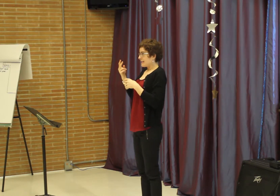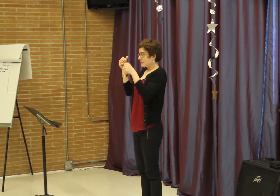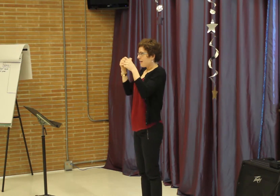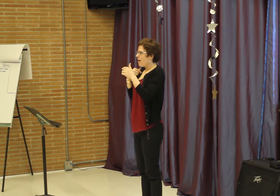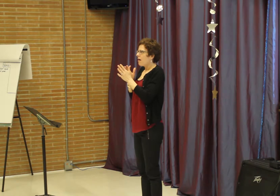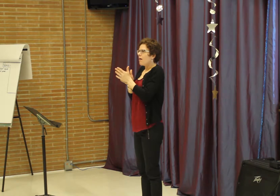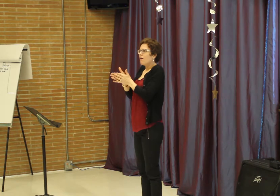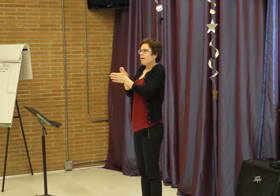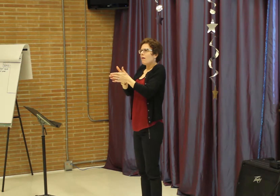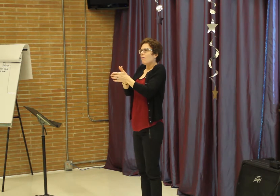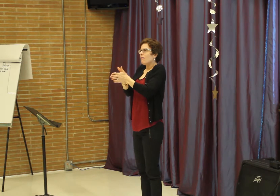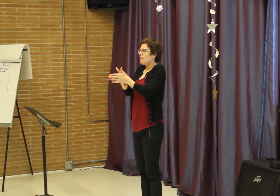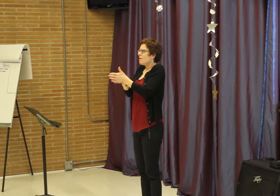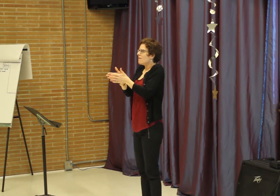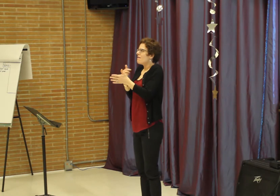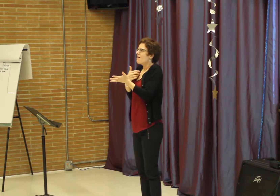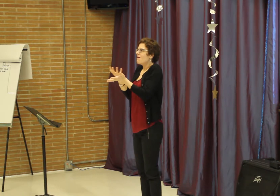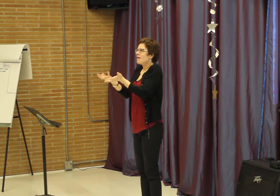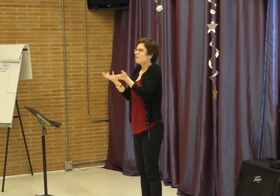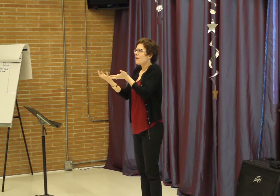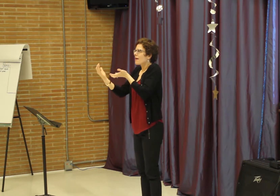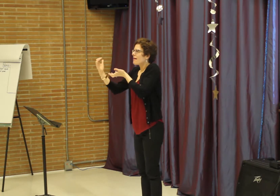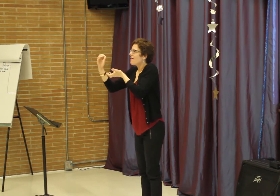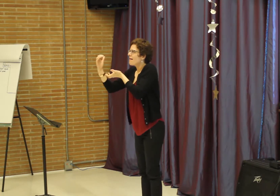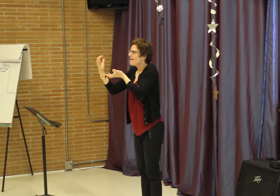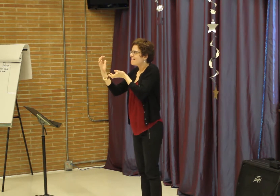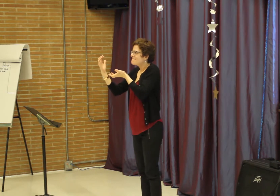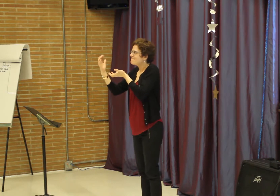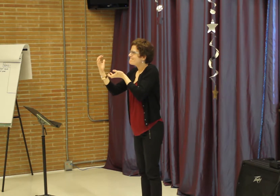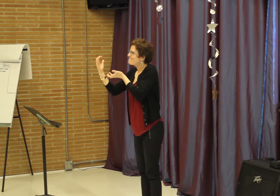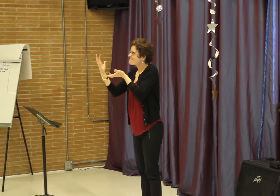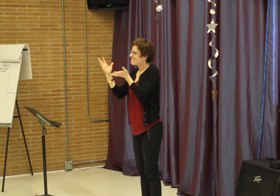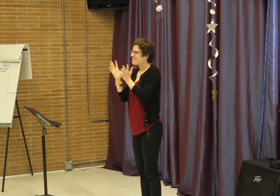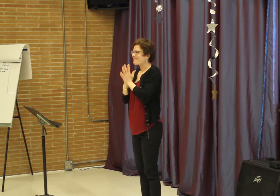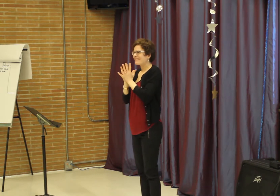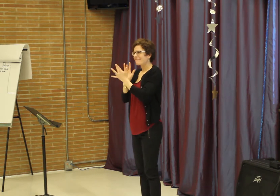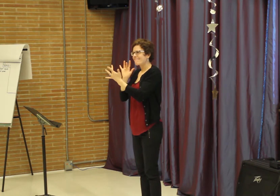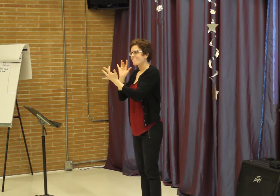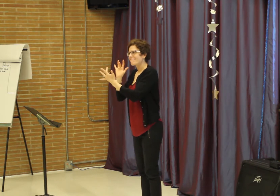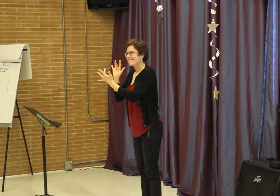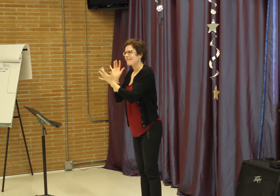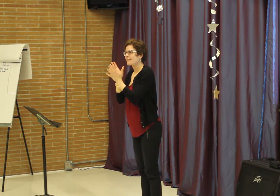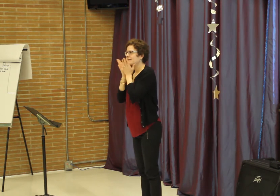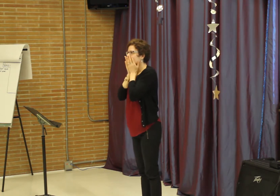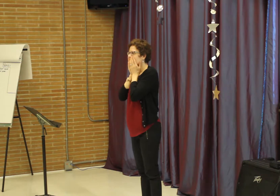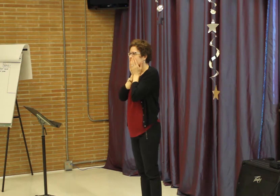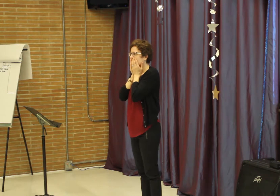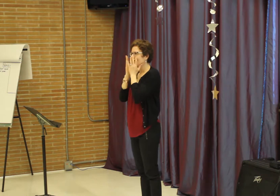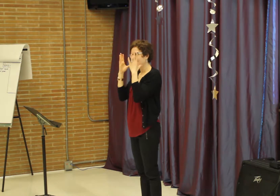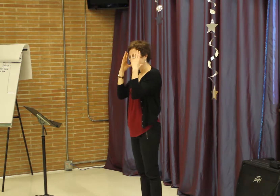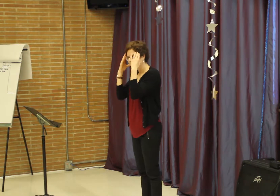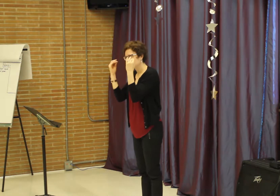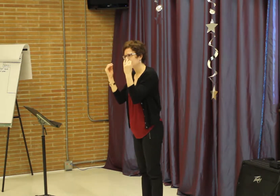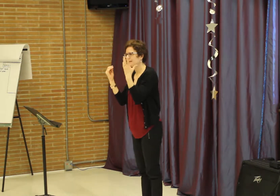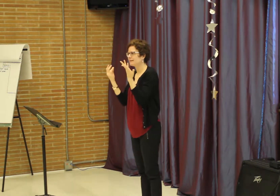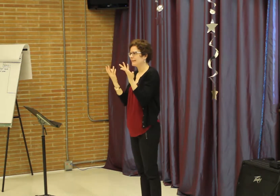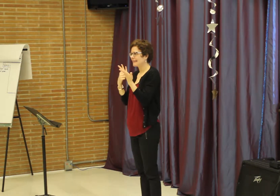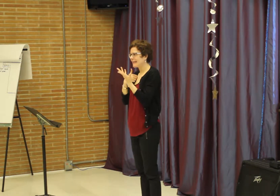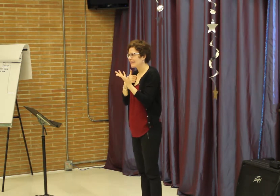individuals in their second language learning. When I saw that these two women from the Netherlands were presenting on this and their parents